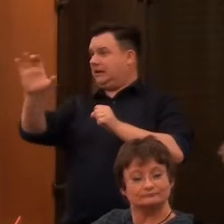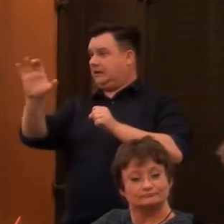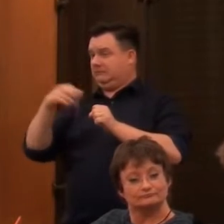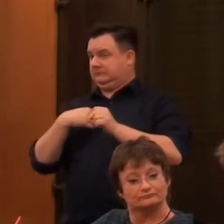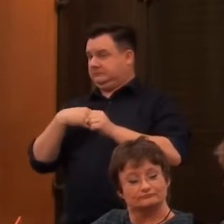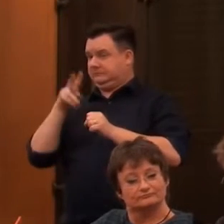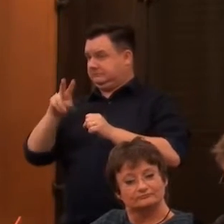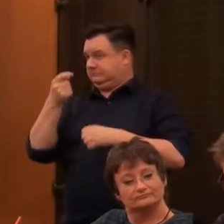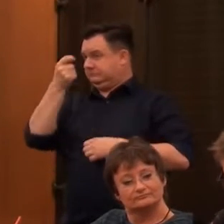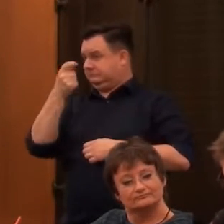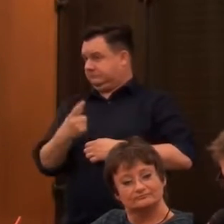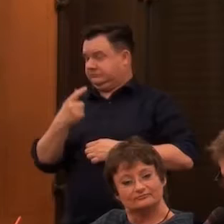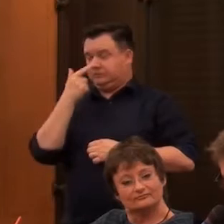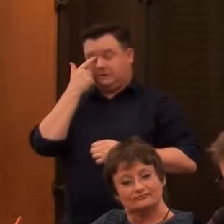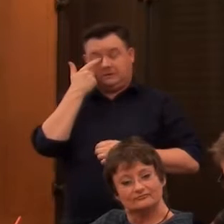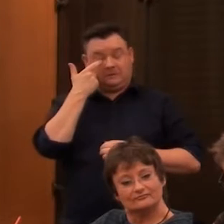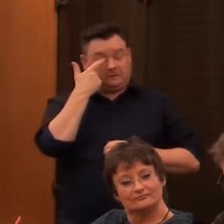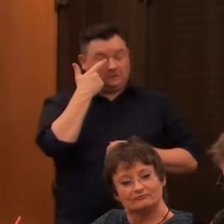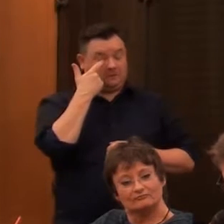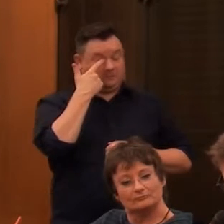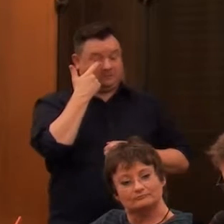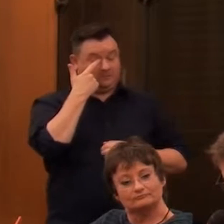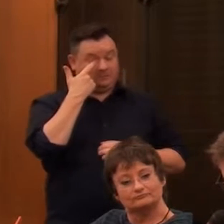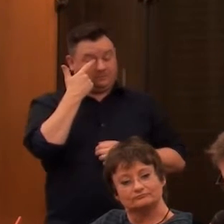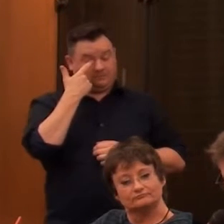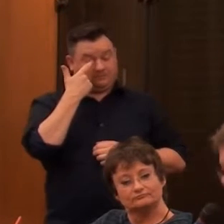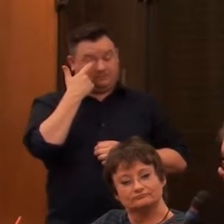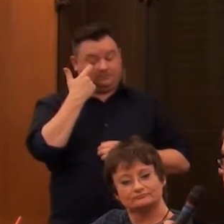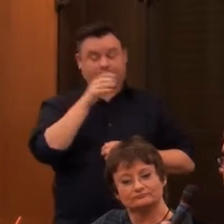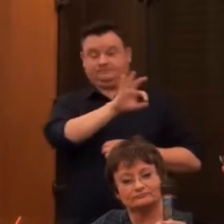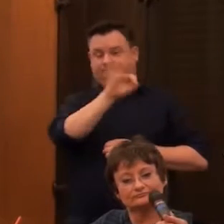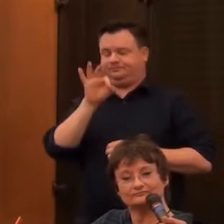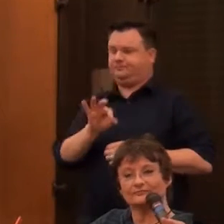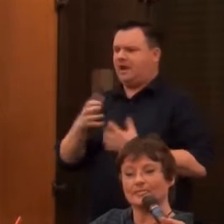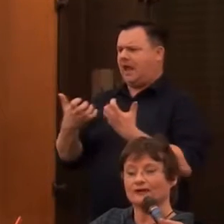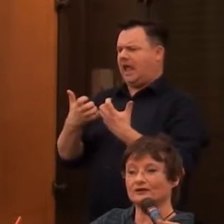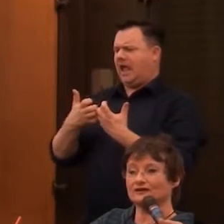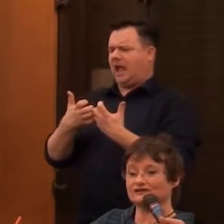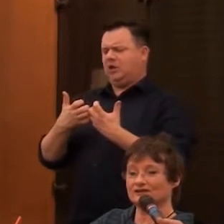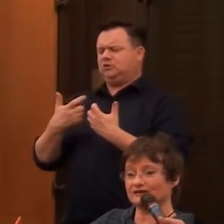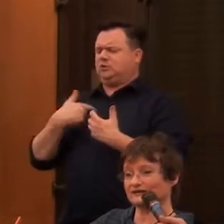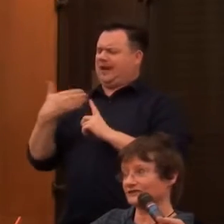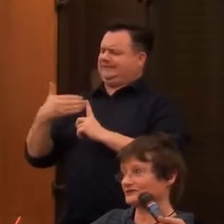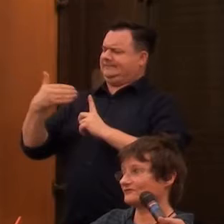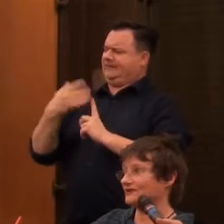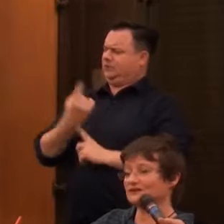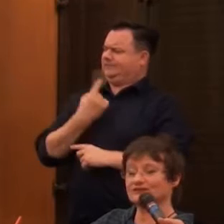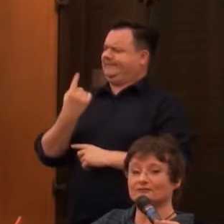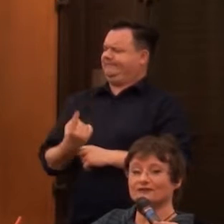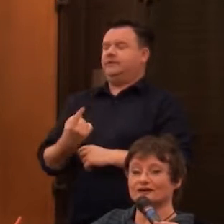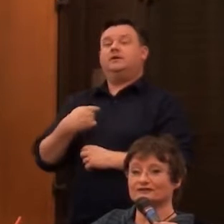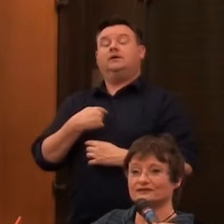And how do you identify yourself in doing all of this? Well I identify